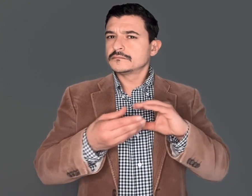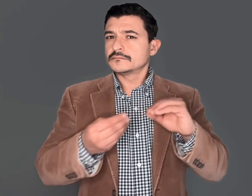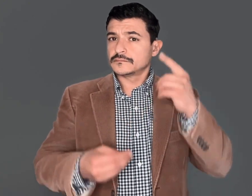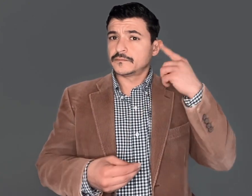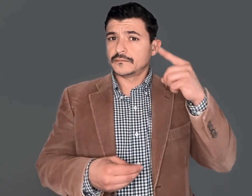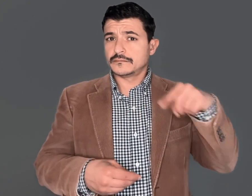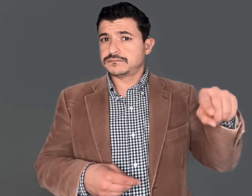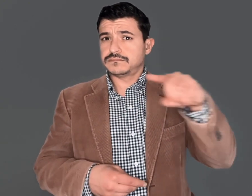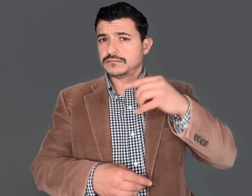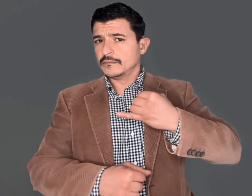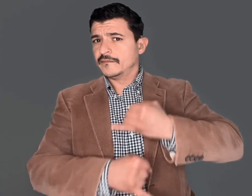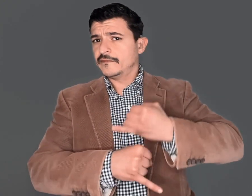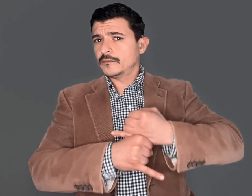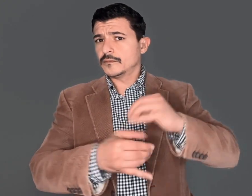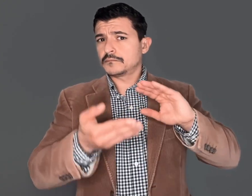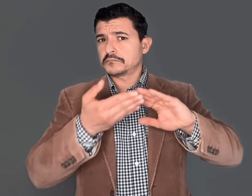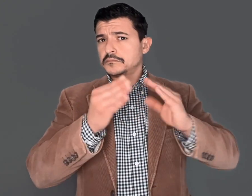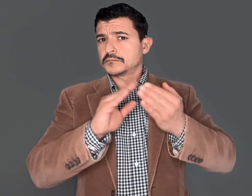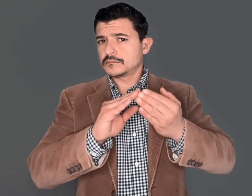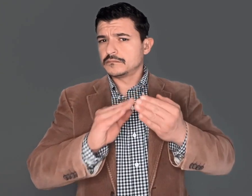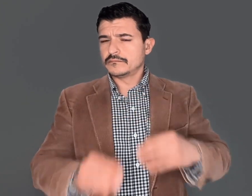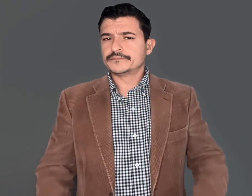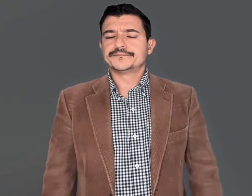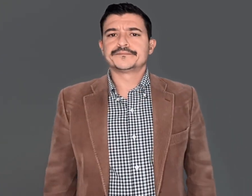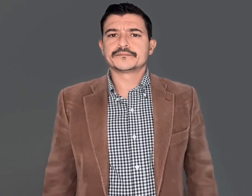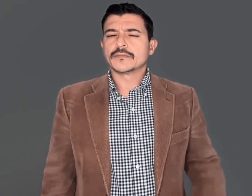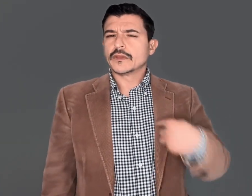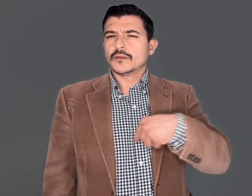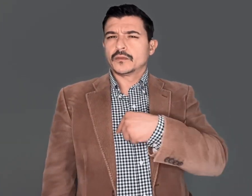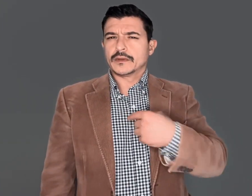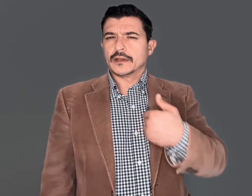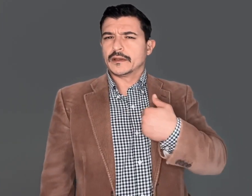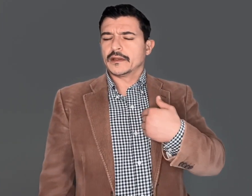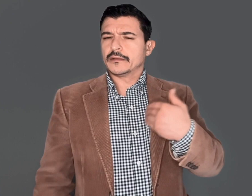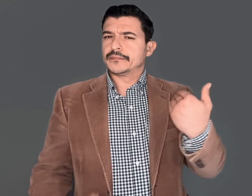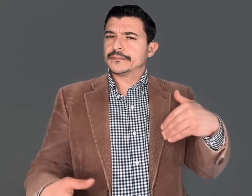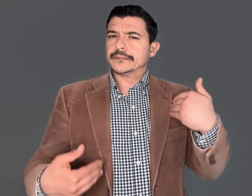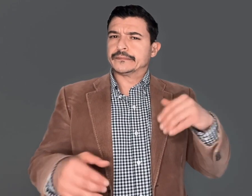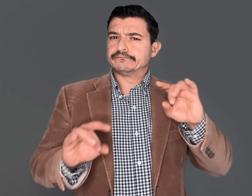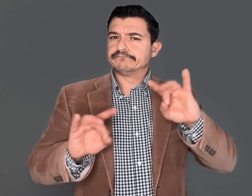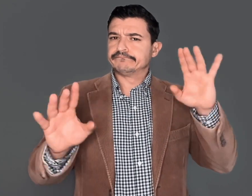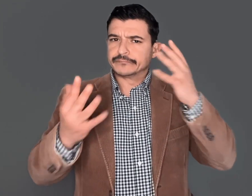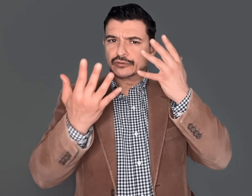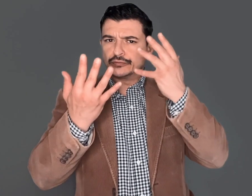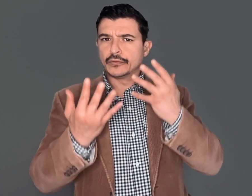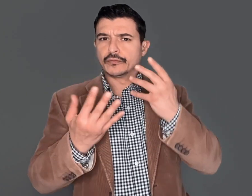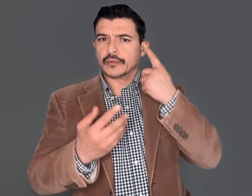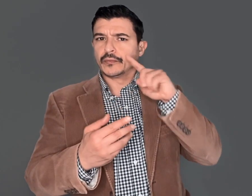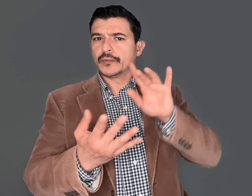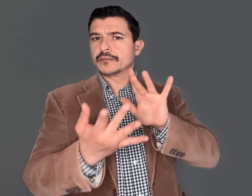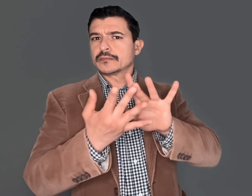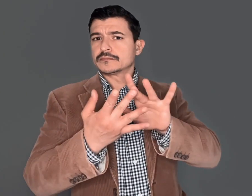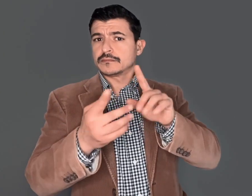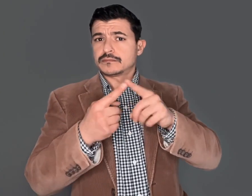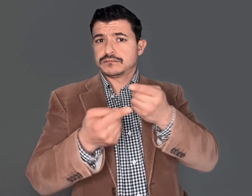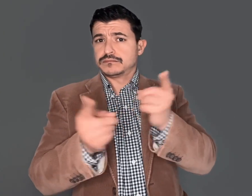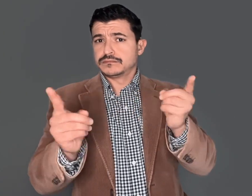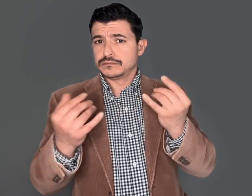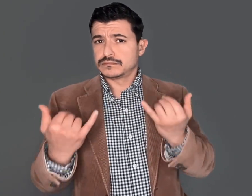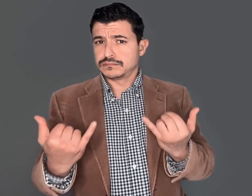This message is for our Fanwood community. We have some terrible, tragic news to